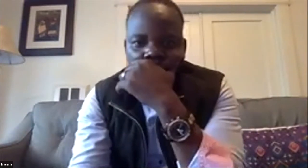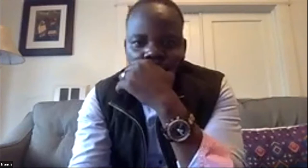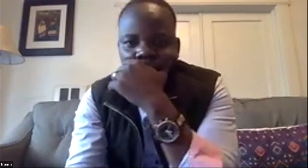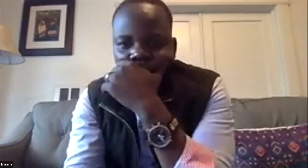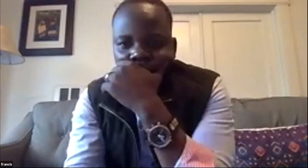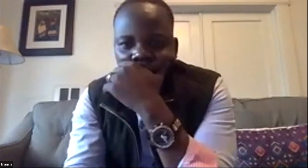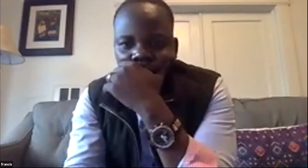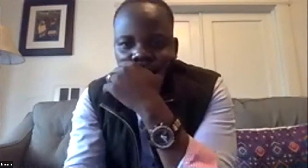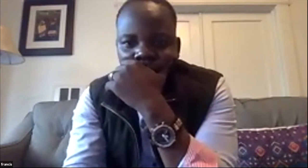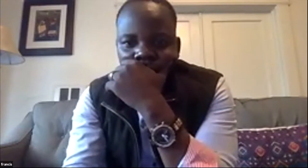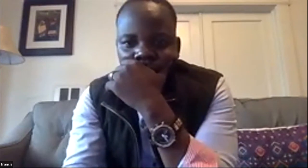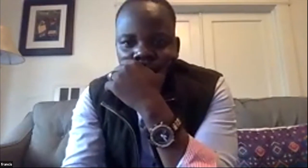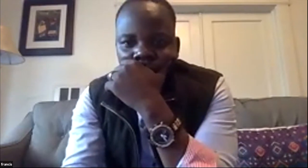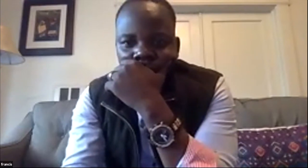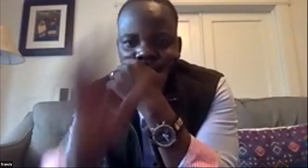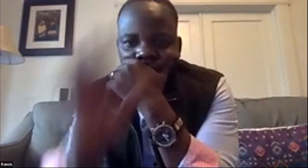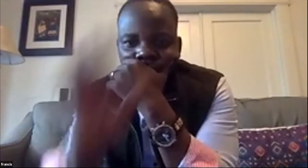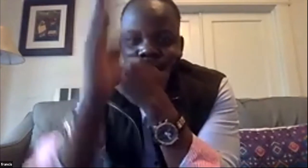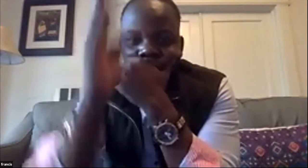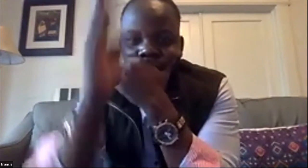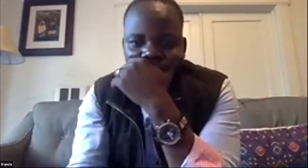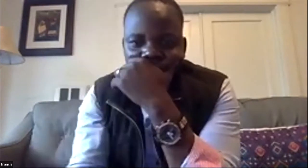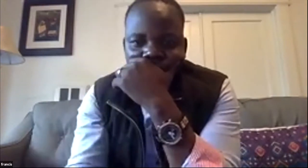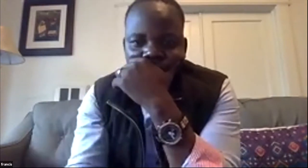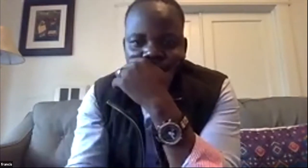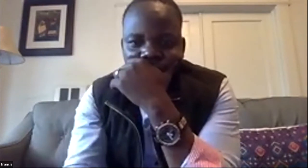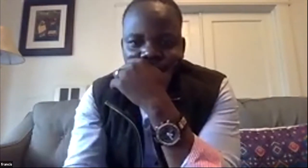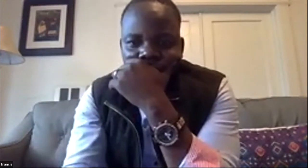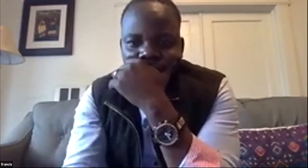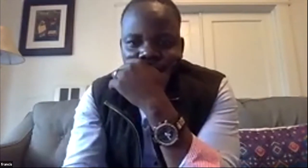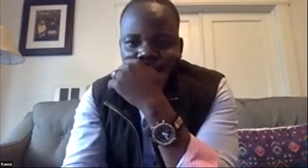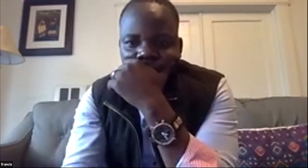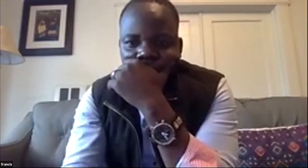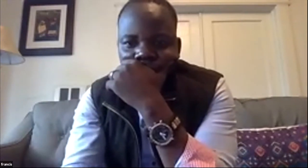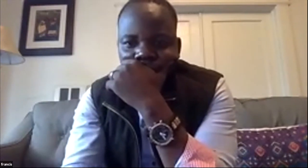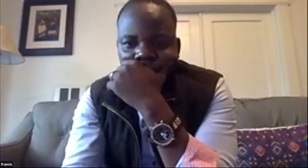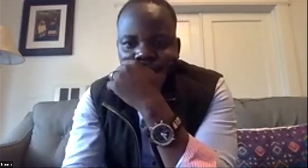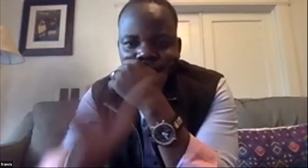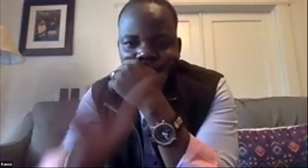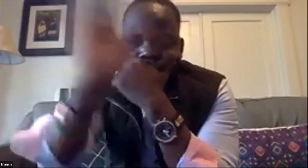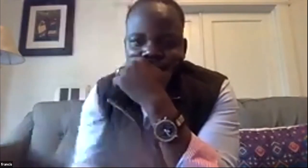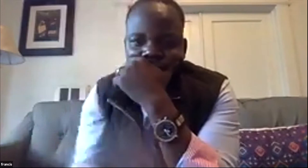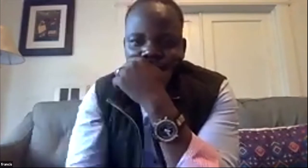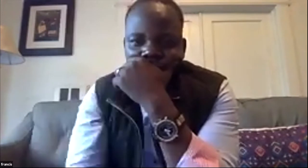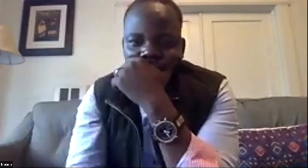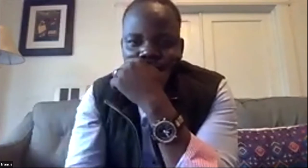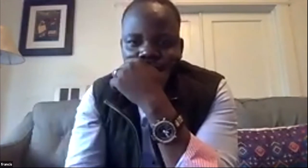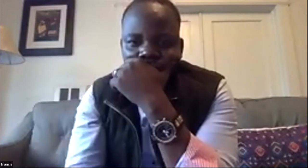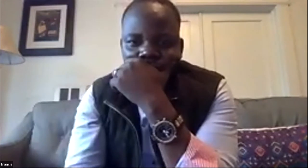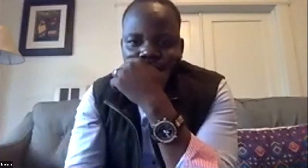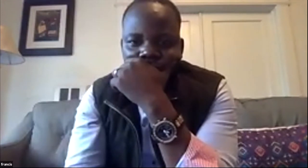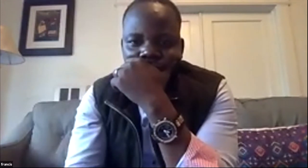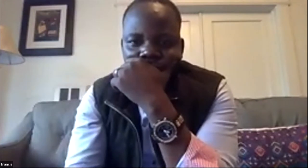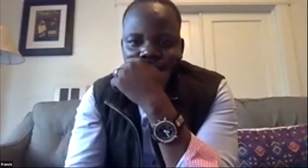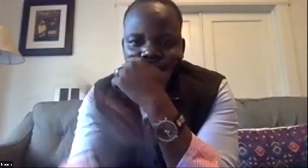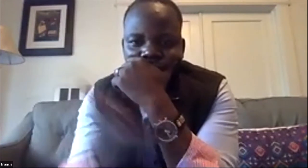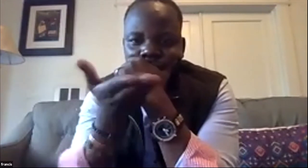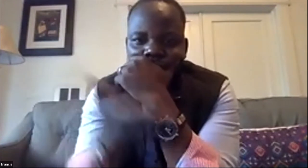francis so i'm not sure can you see me yeah he just waved his hand so francis you said